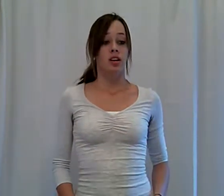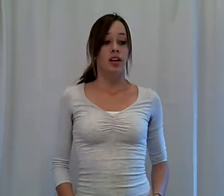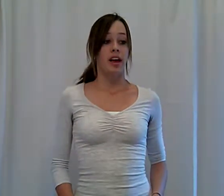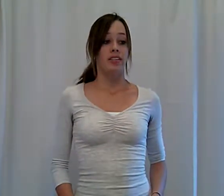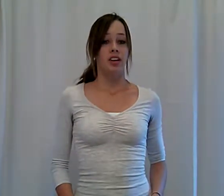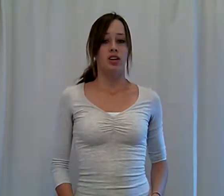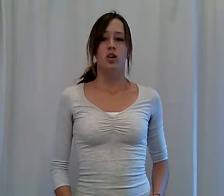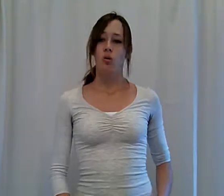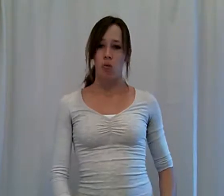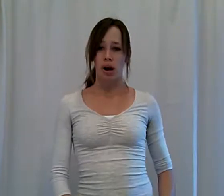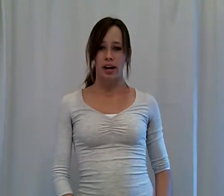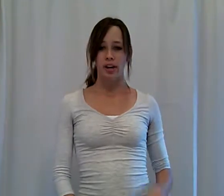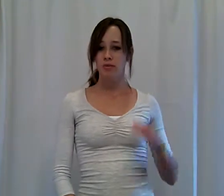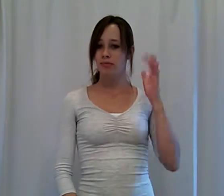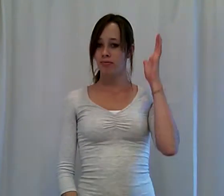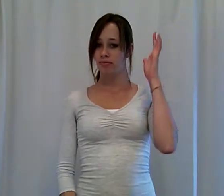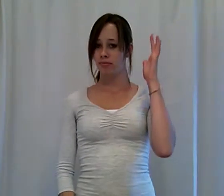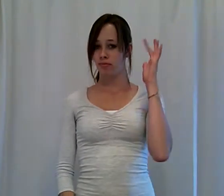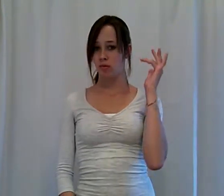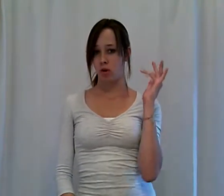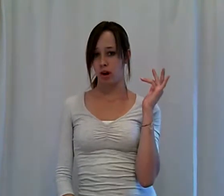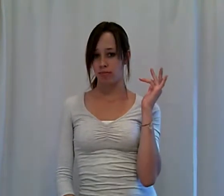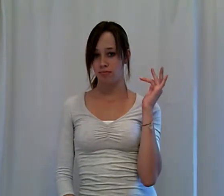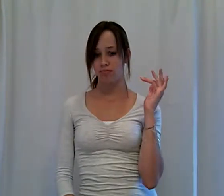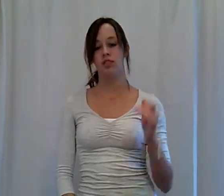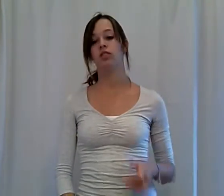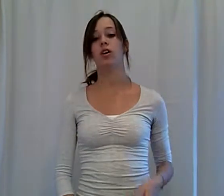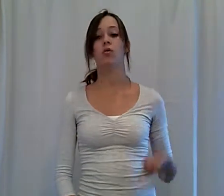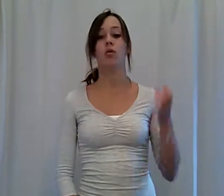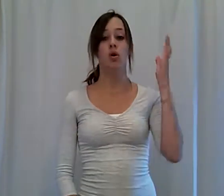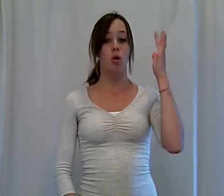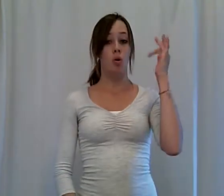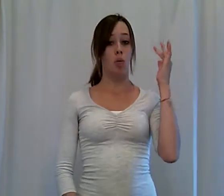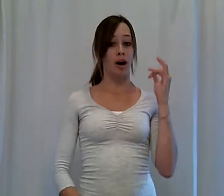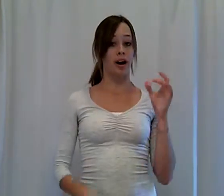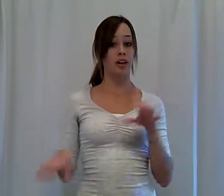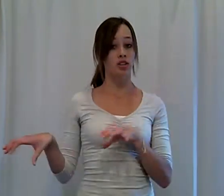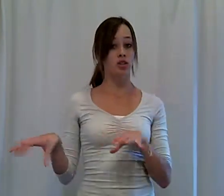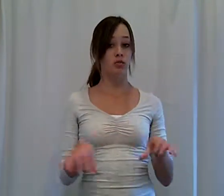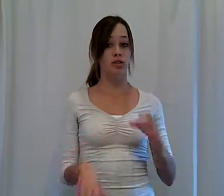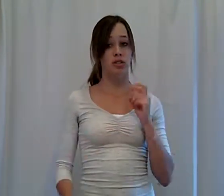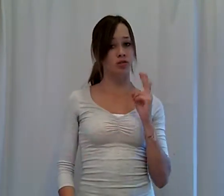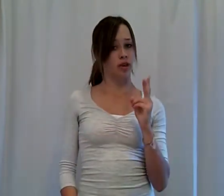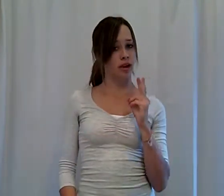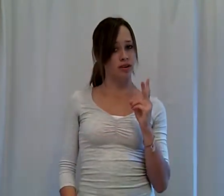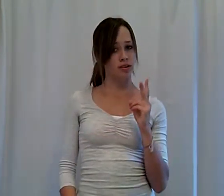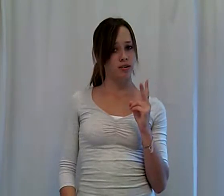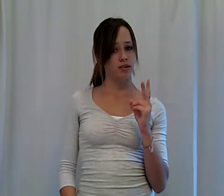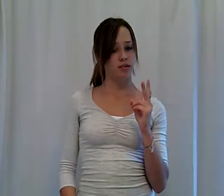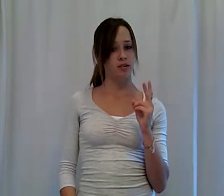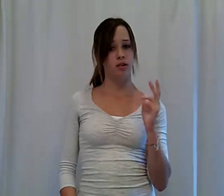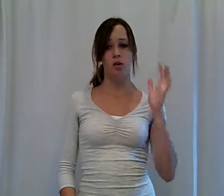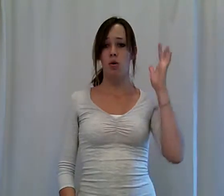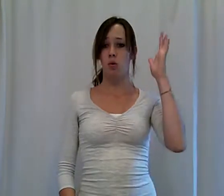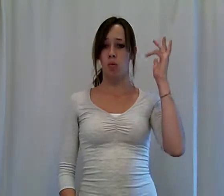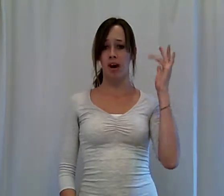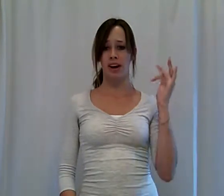And then why? Why? So why do we do that? Why